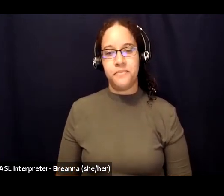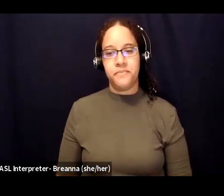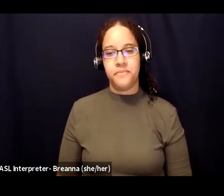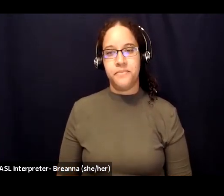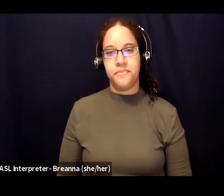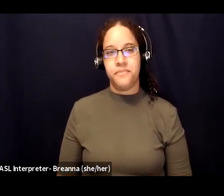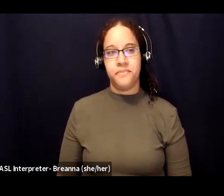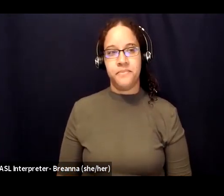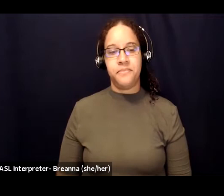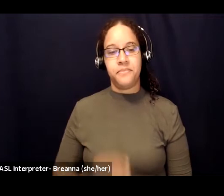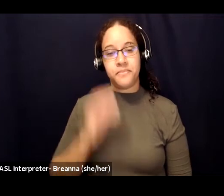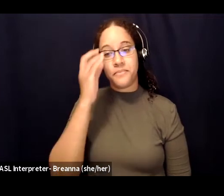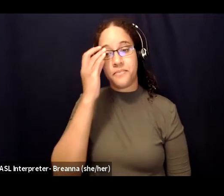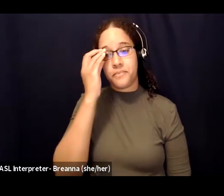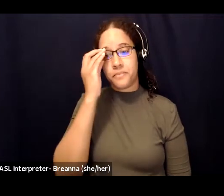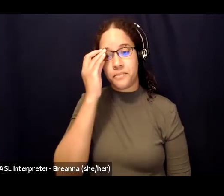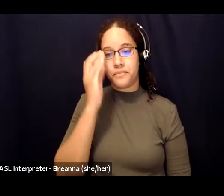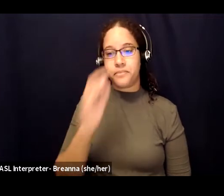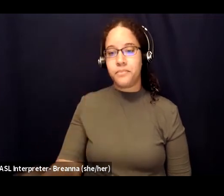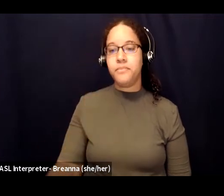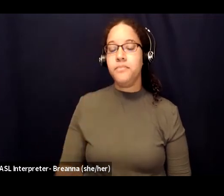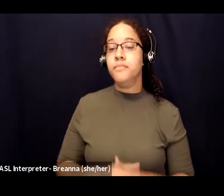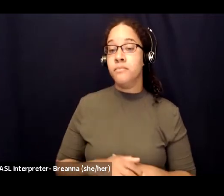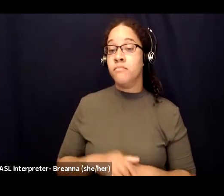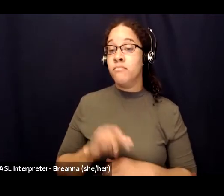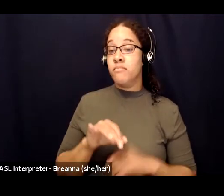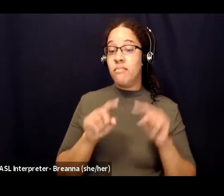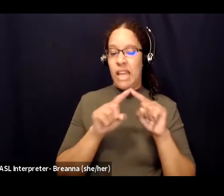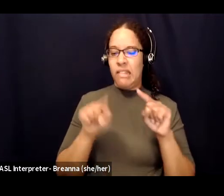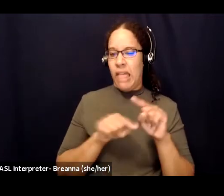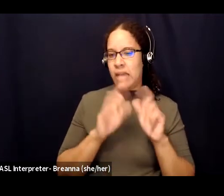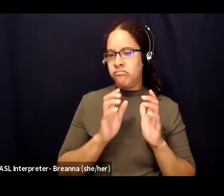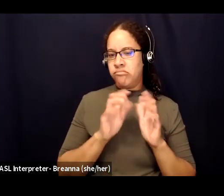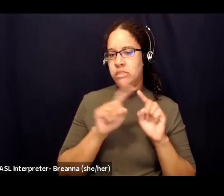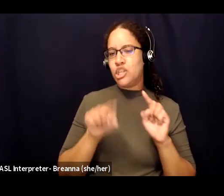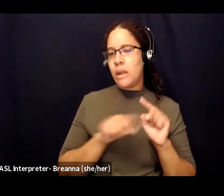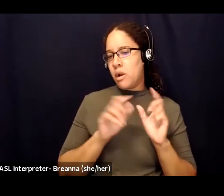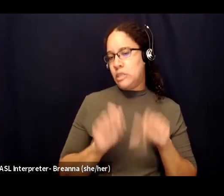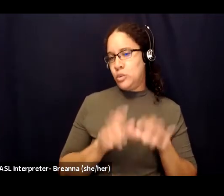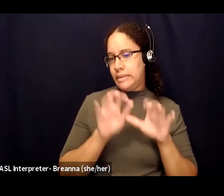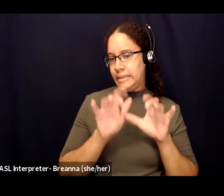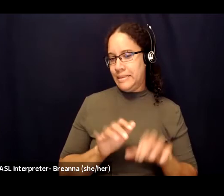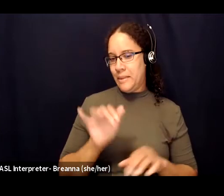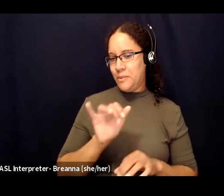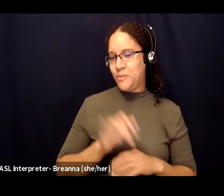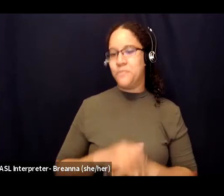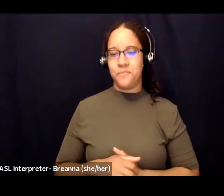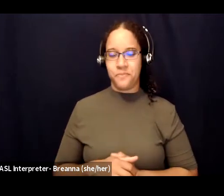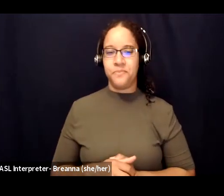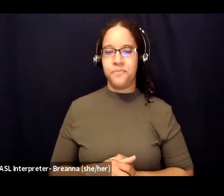and feel free to send any in the chat to you if you'd like but i'll keep that um kind of word cloud thing up so people can